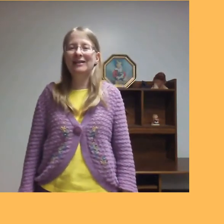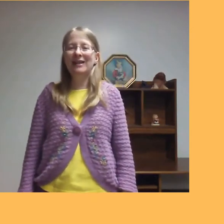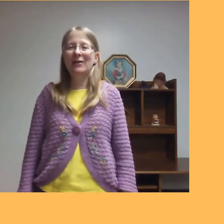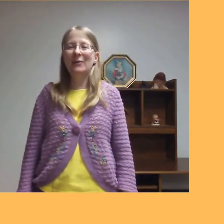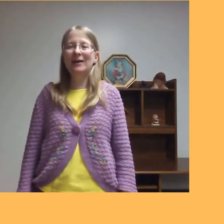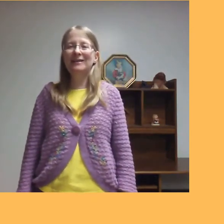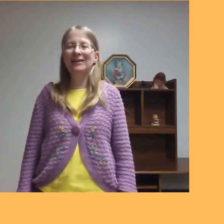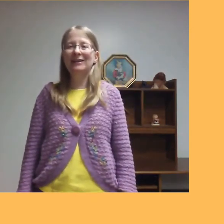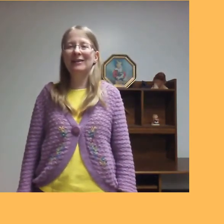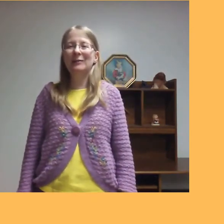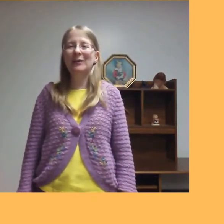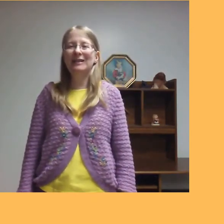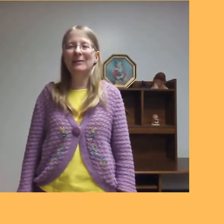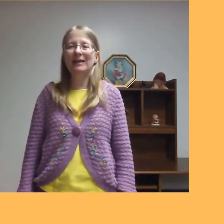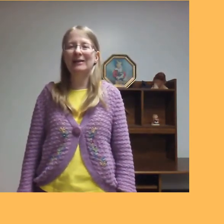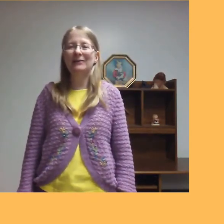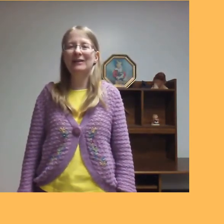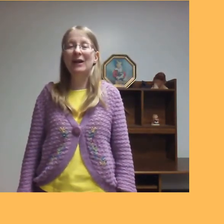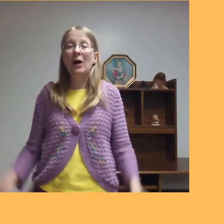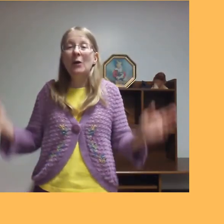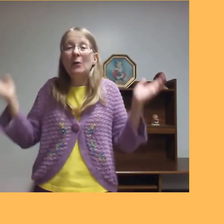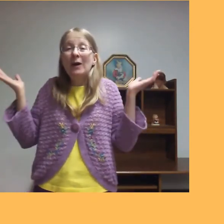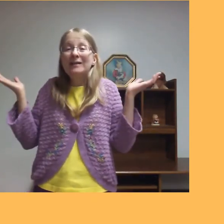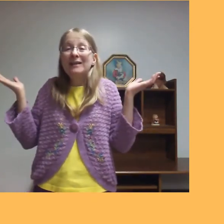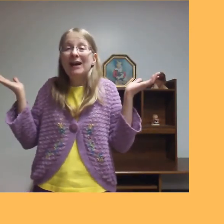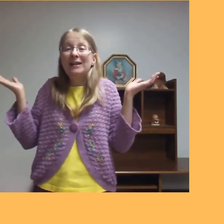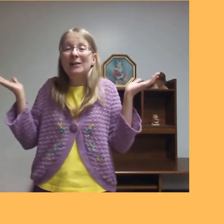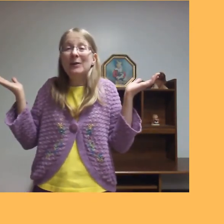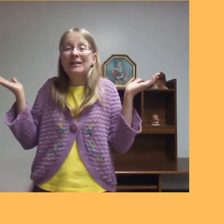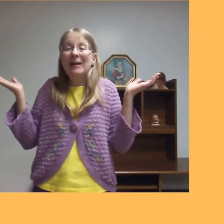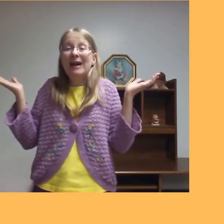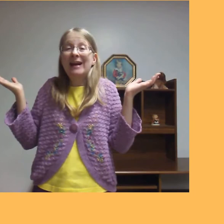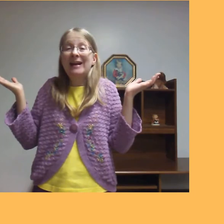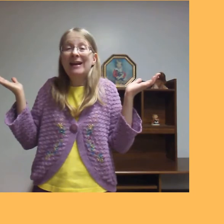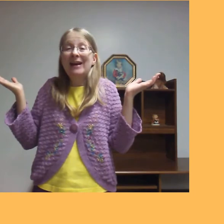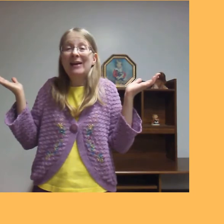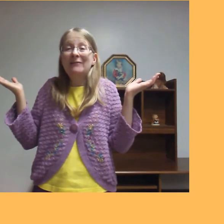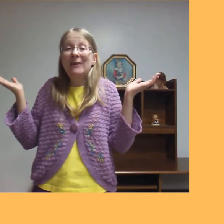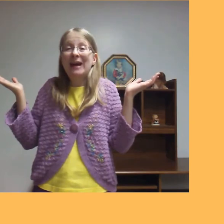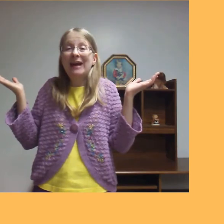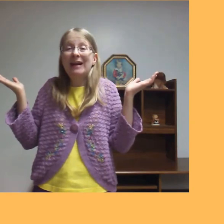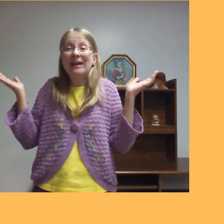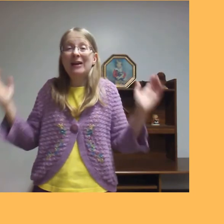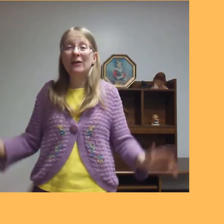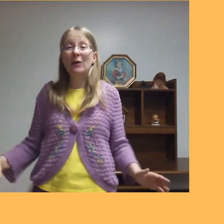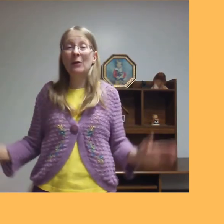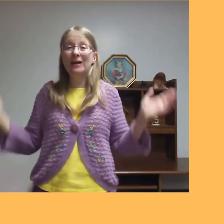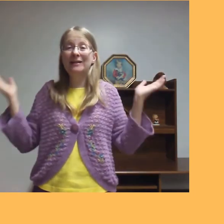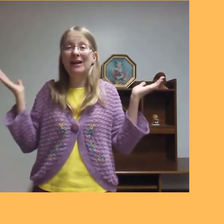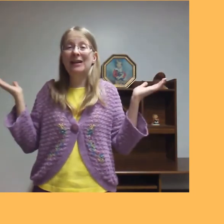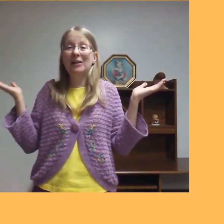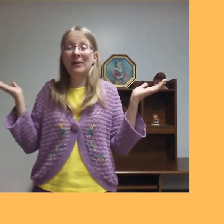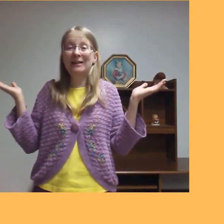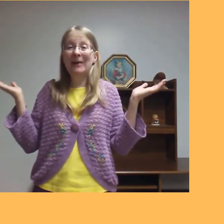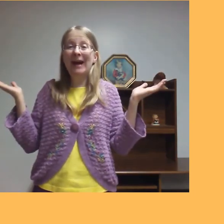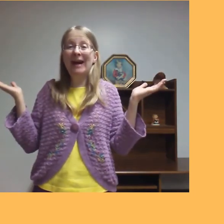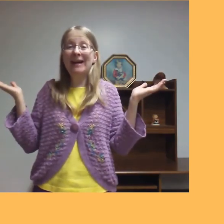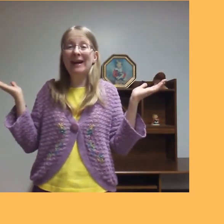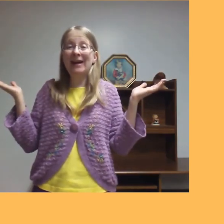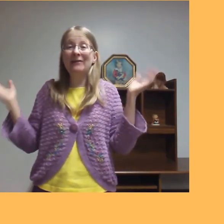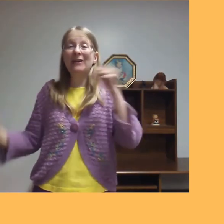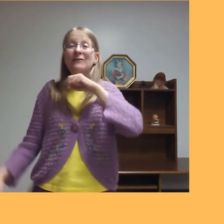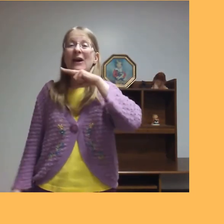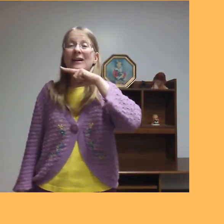Let's try the song, What Are Little Boys Made Of? What are little boys made of, made of, what are little boys